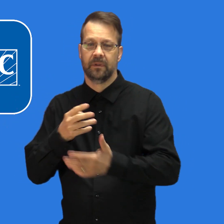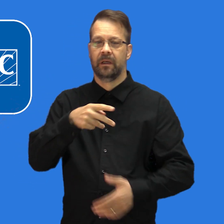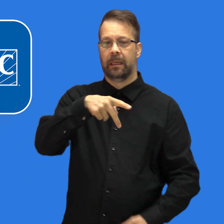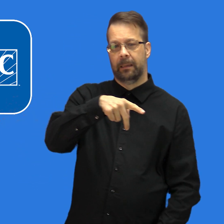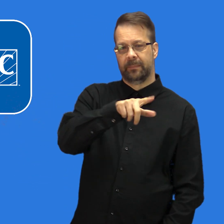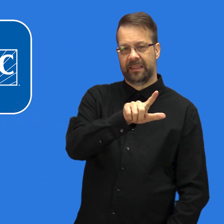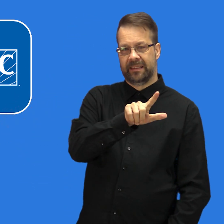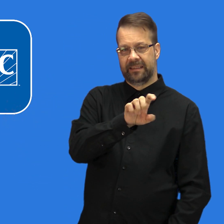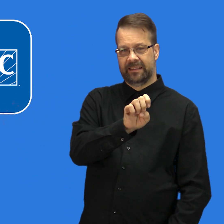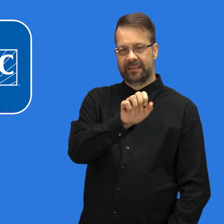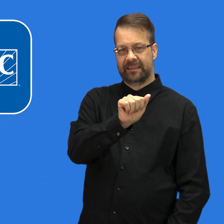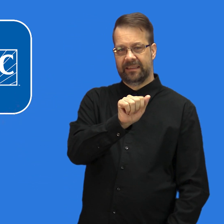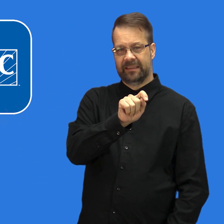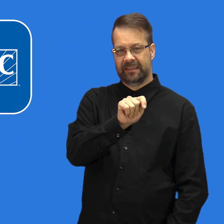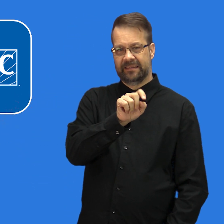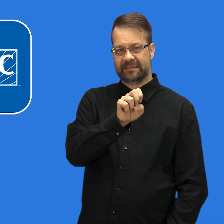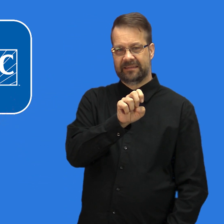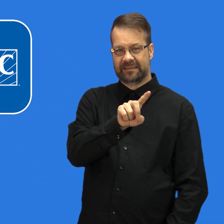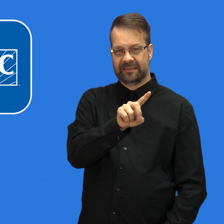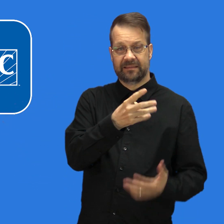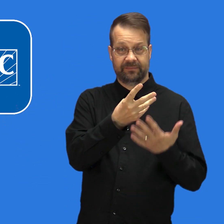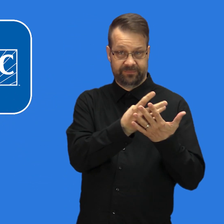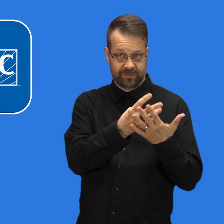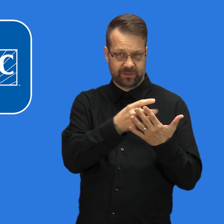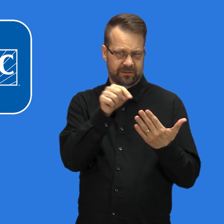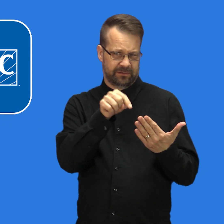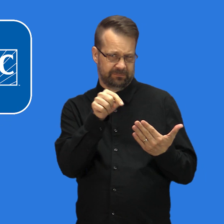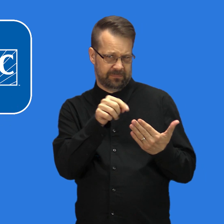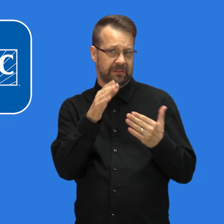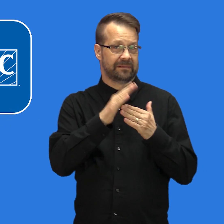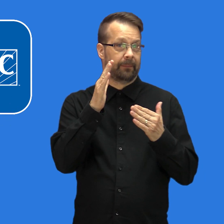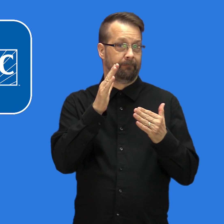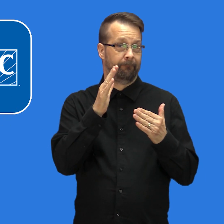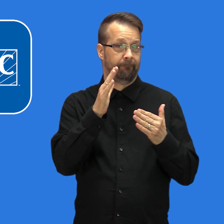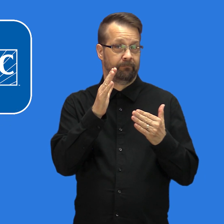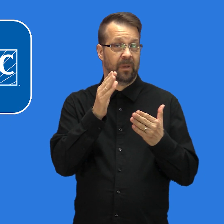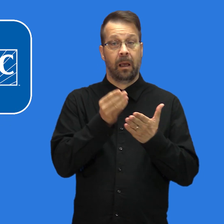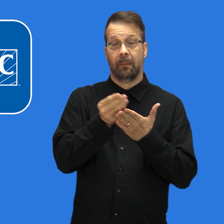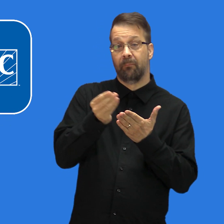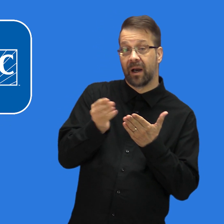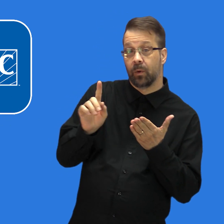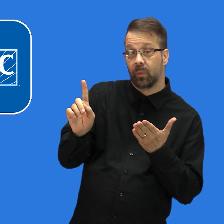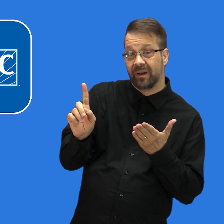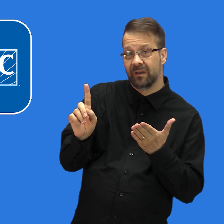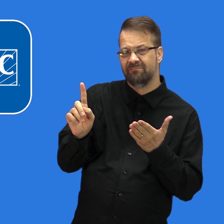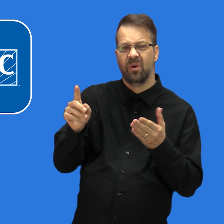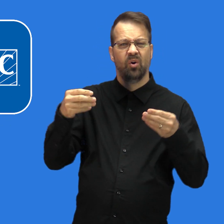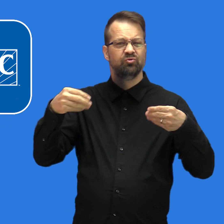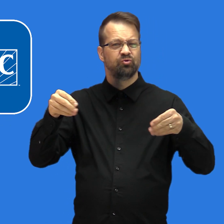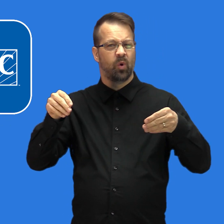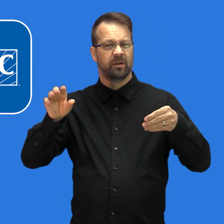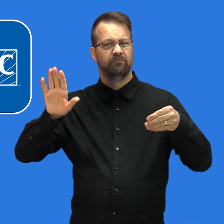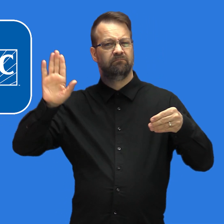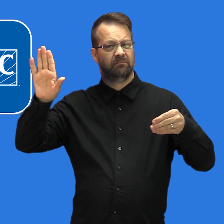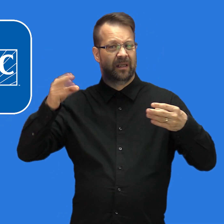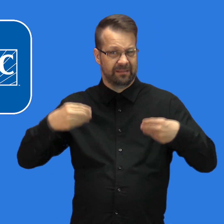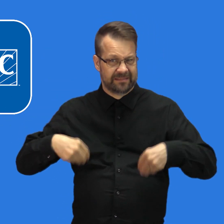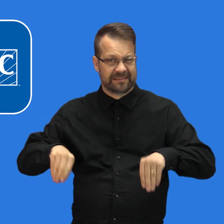hardware stores. Follow the manufacturer's instructions to replace the filter yourself or ask a professional for